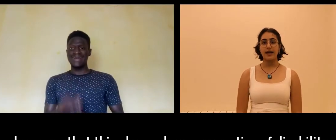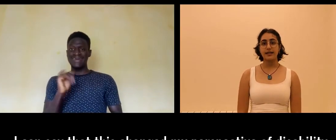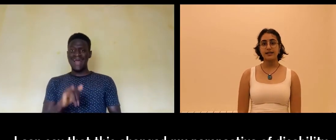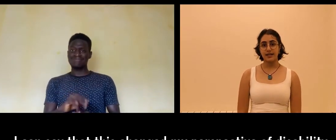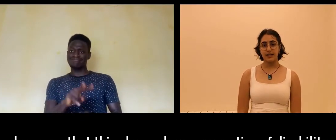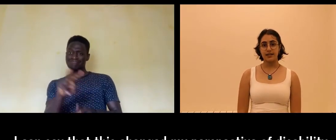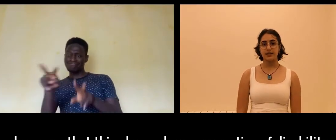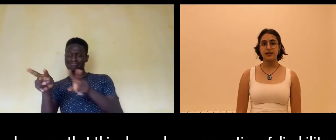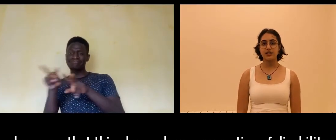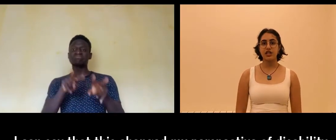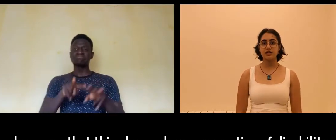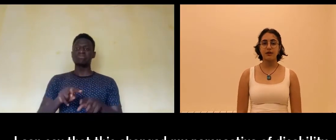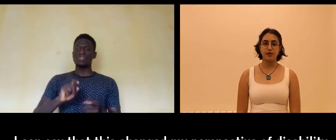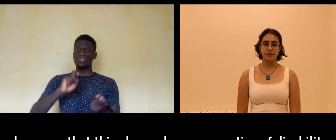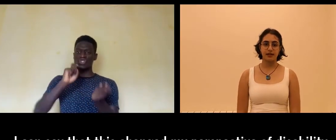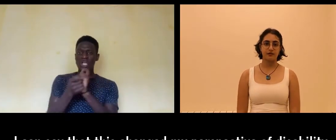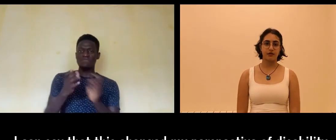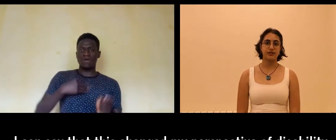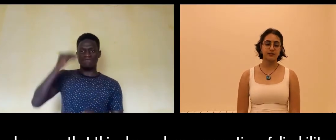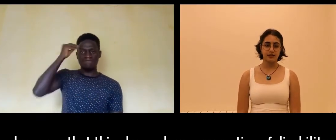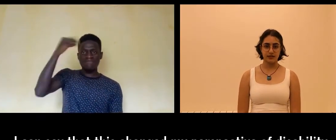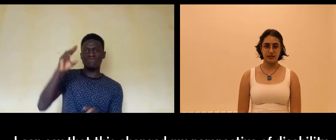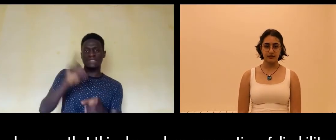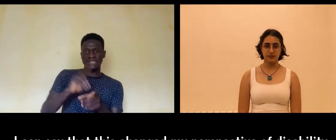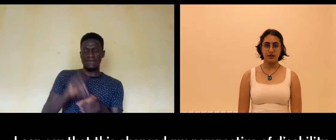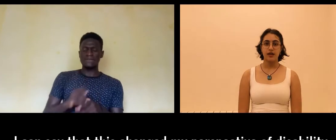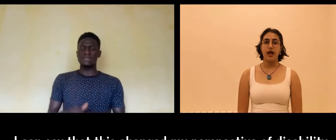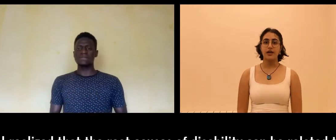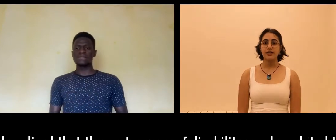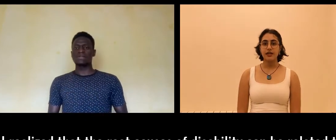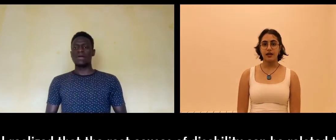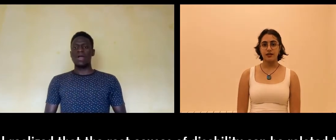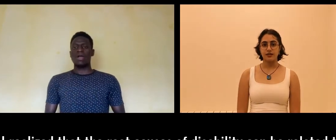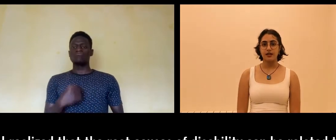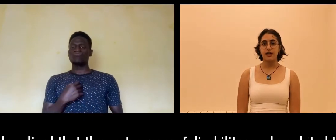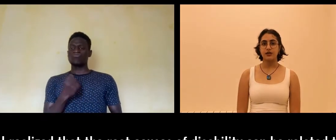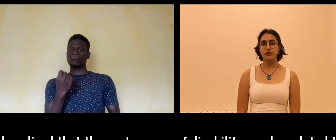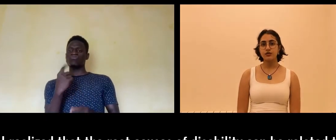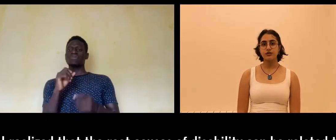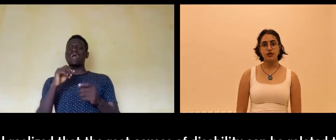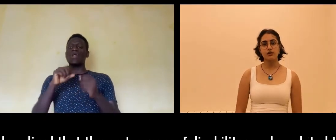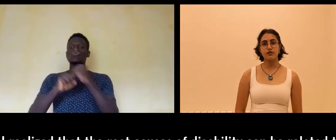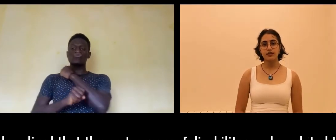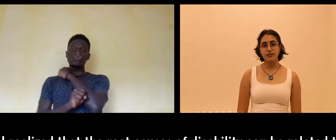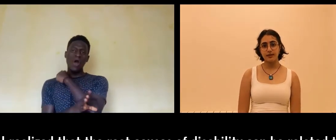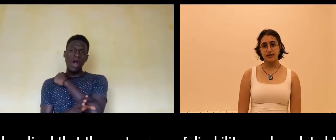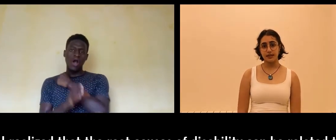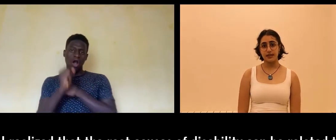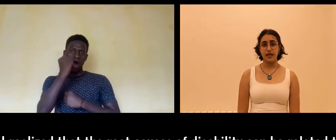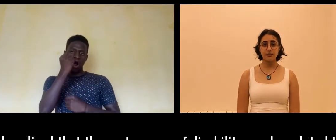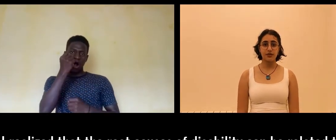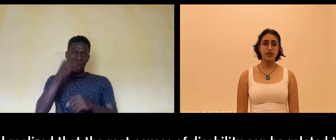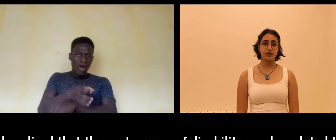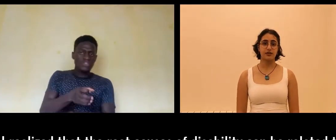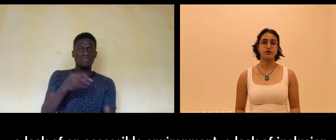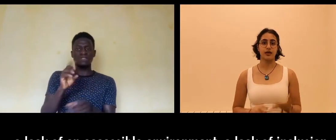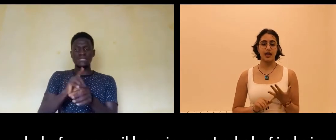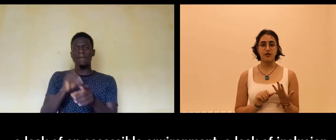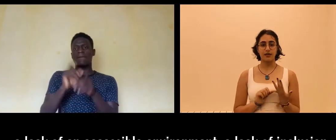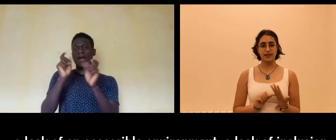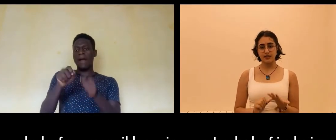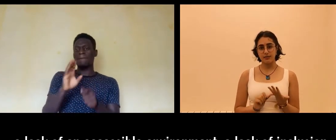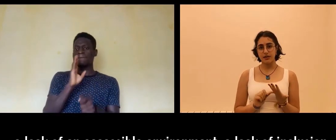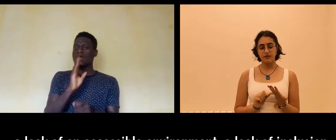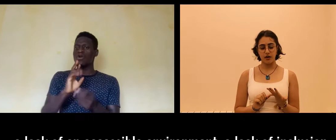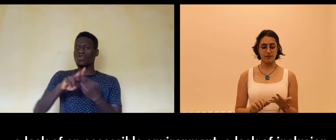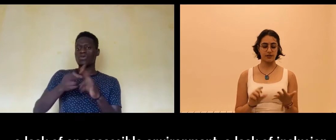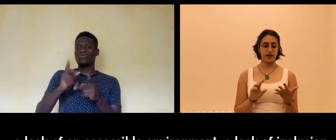I can say that this changed my perspective of disability. I realized that the root causes of disability can be related to a